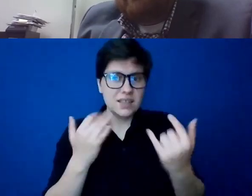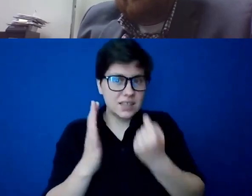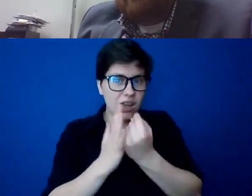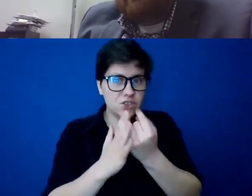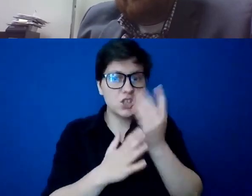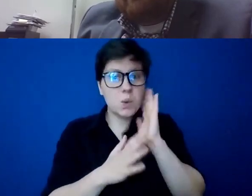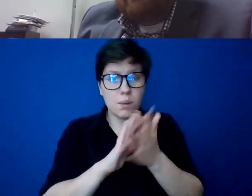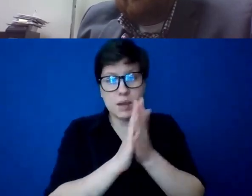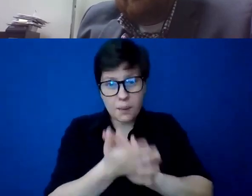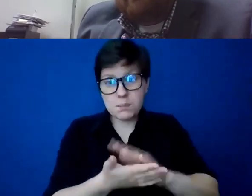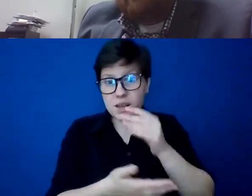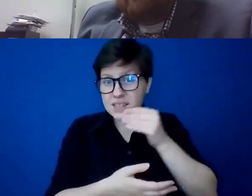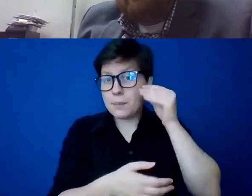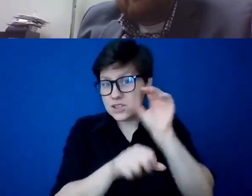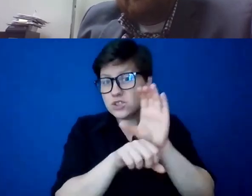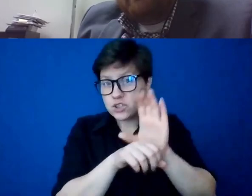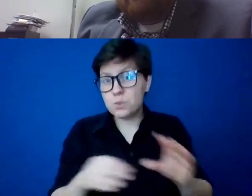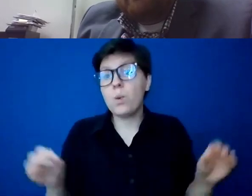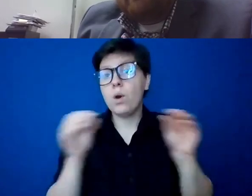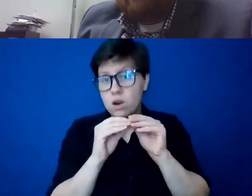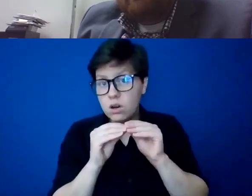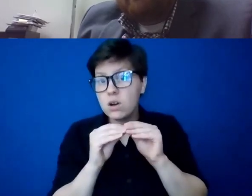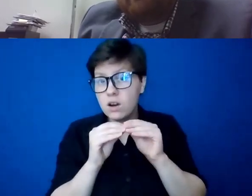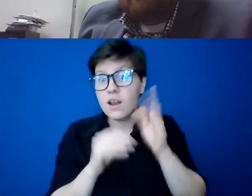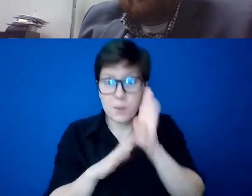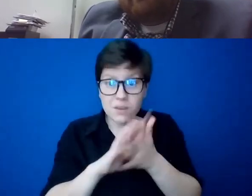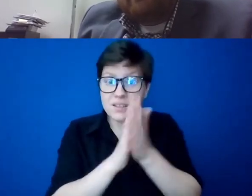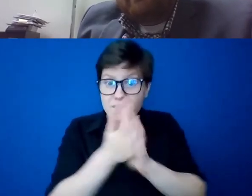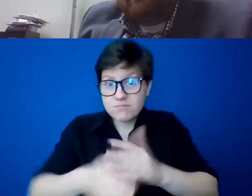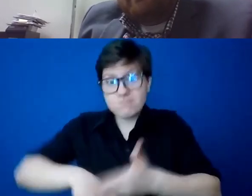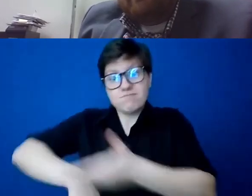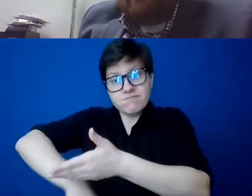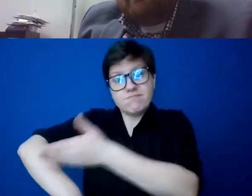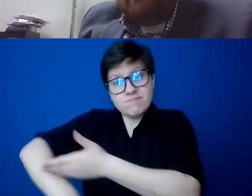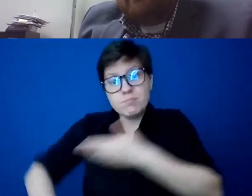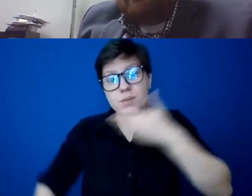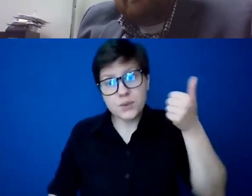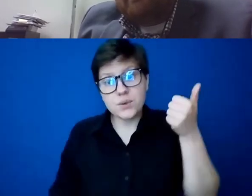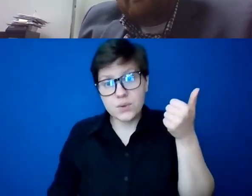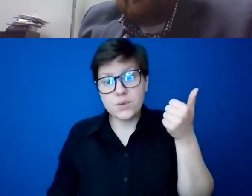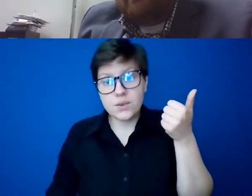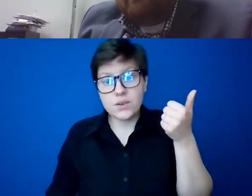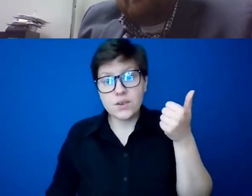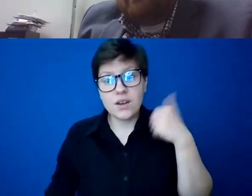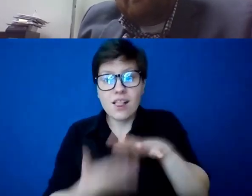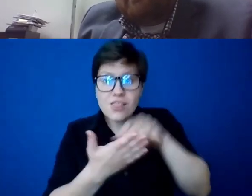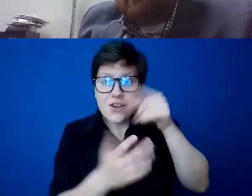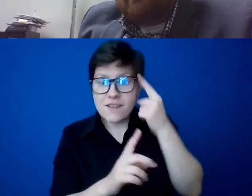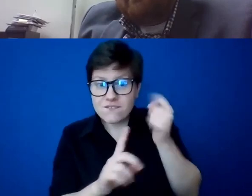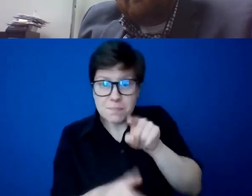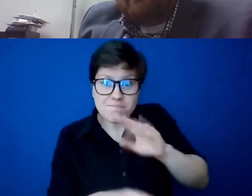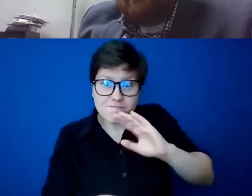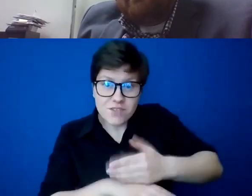more the domestic church, that we're going to get better at what it means to, to learn from, from Pia and others about,